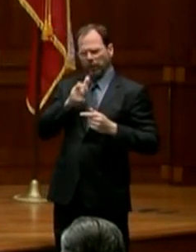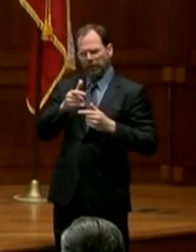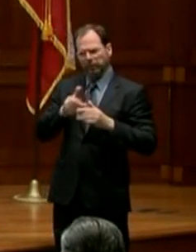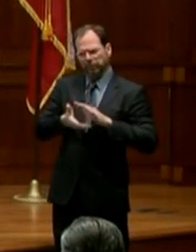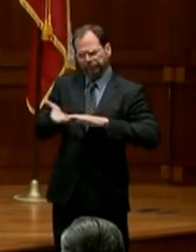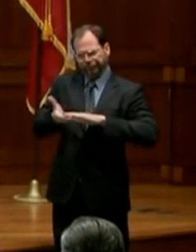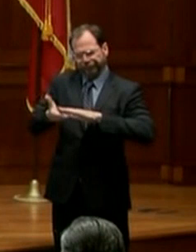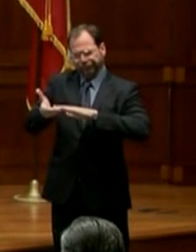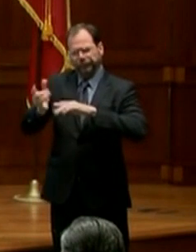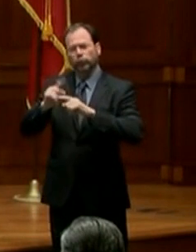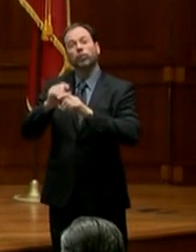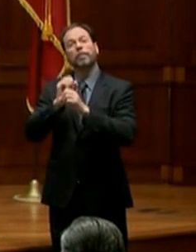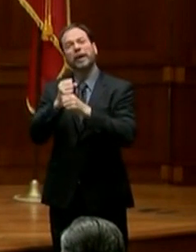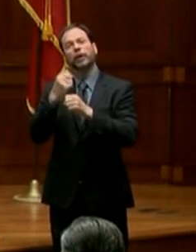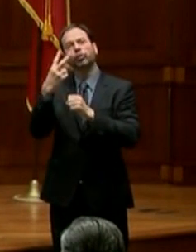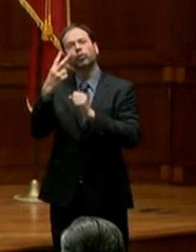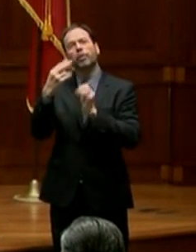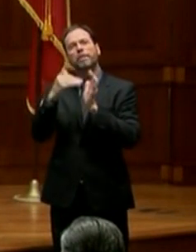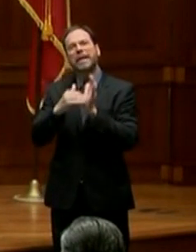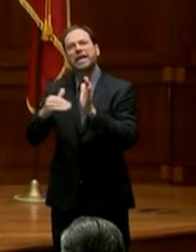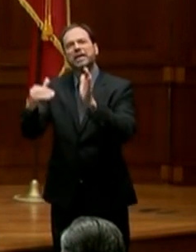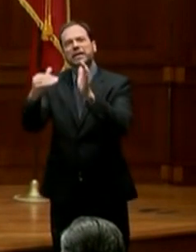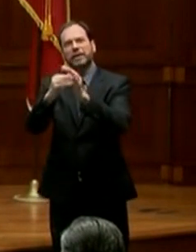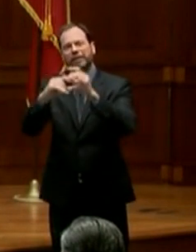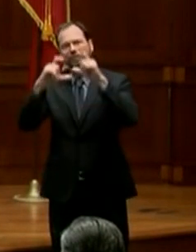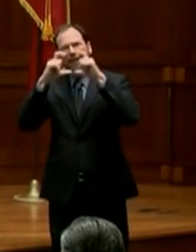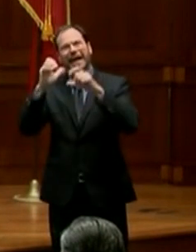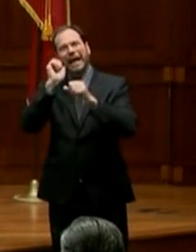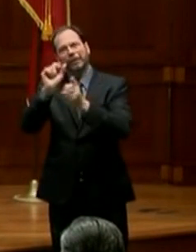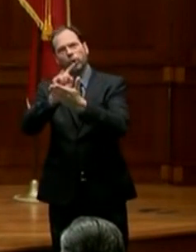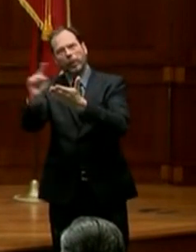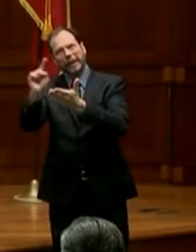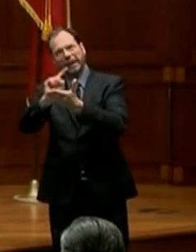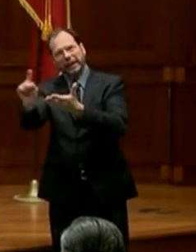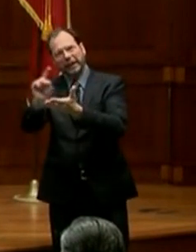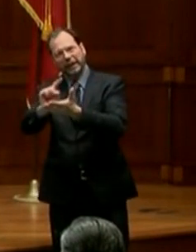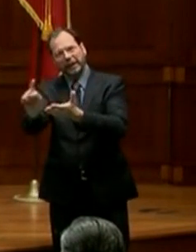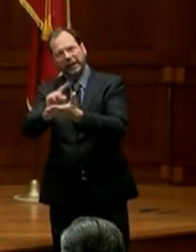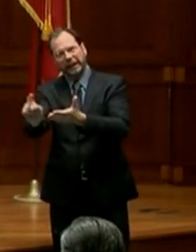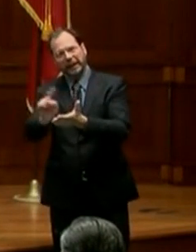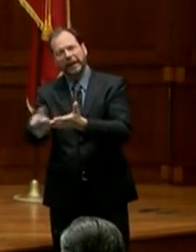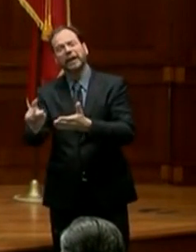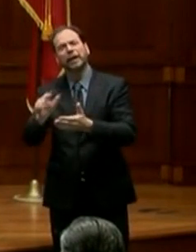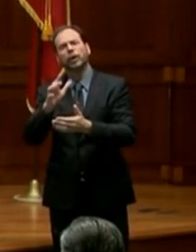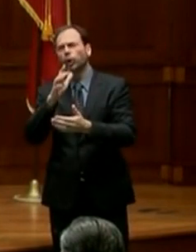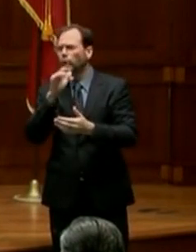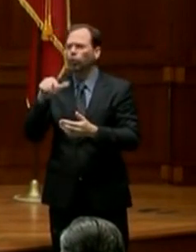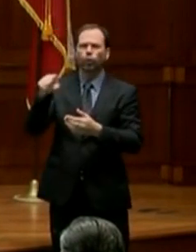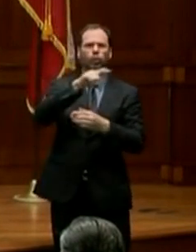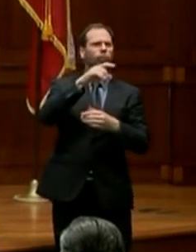2 million face masks per week to be utilized by those who need them in Texas. out and overhead. convertices. We